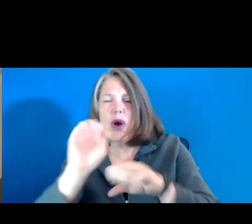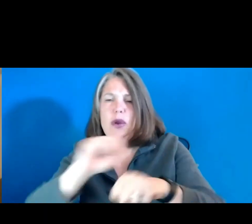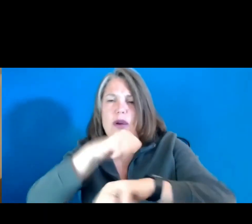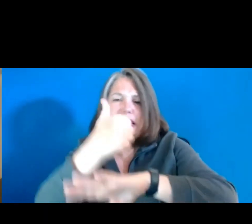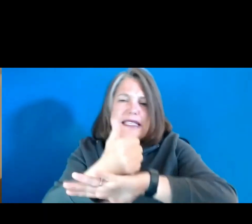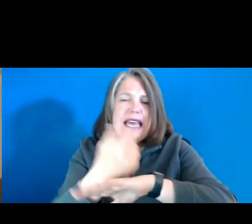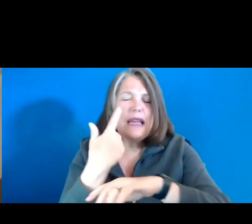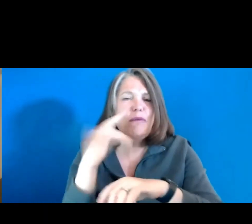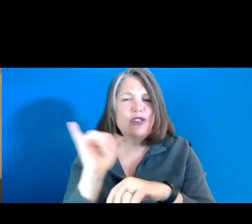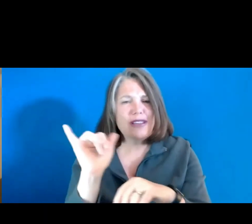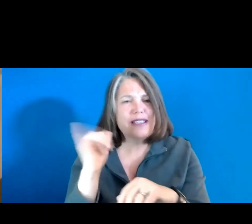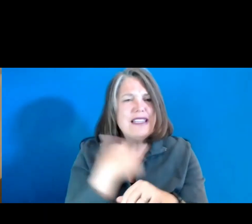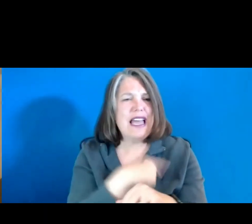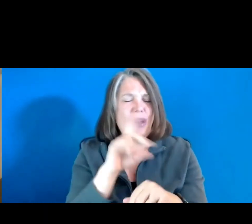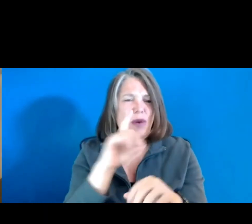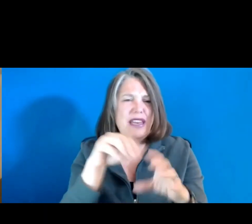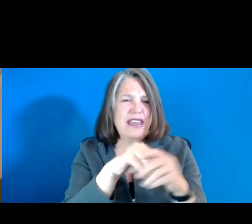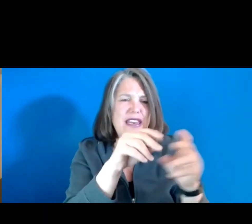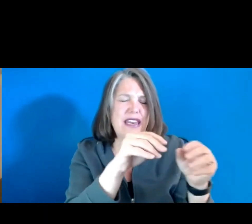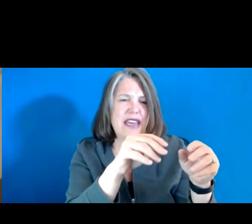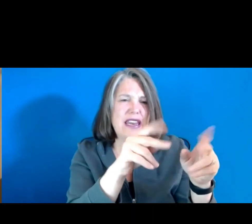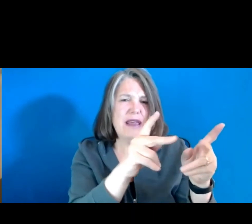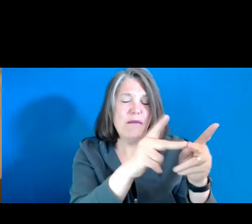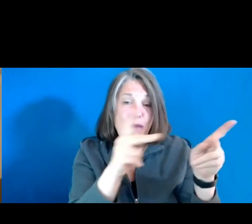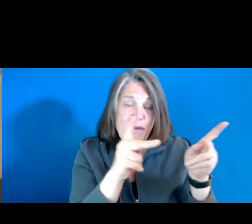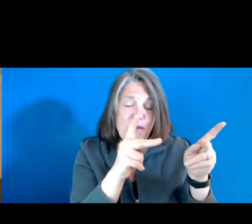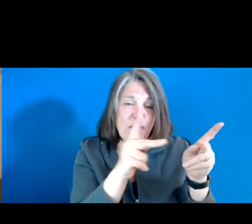as we have in a play space meeting,